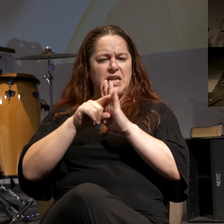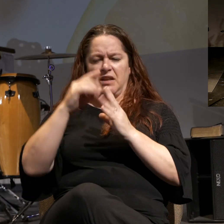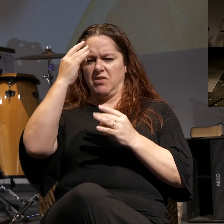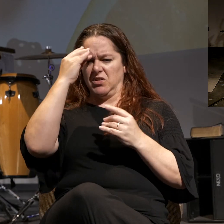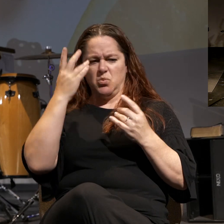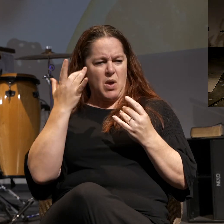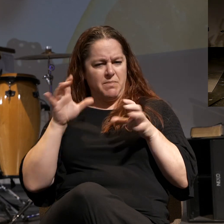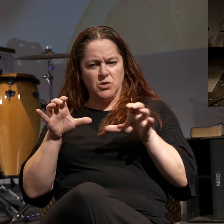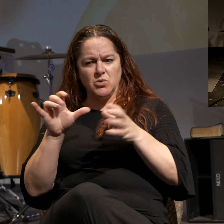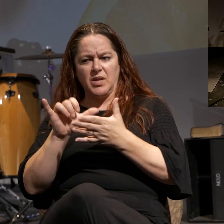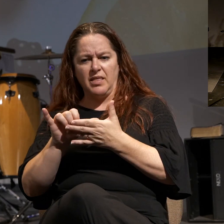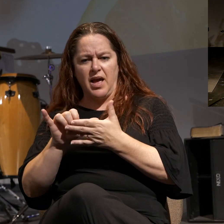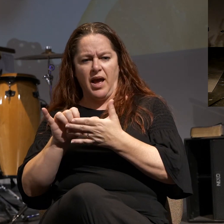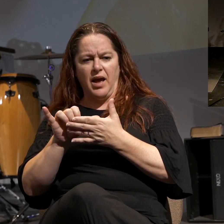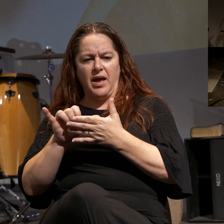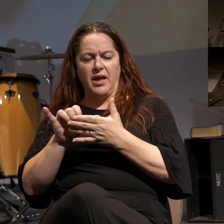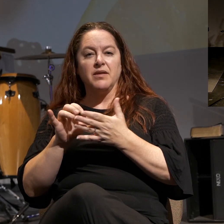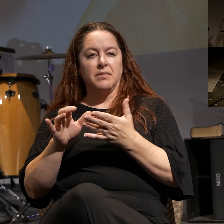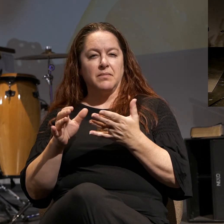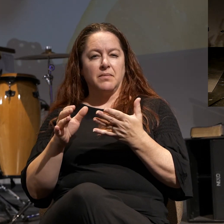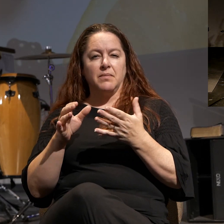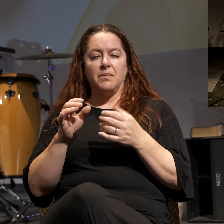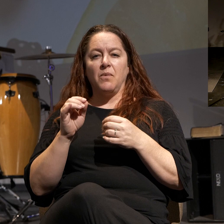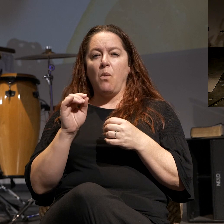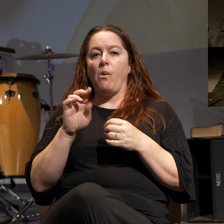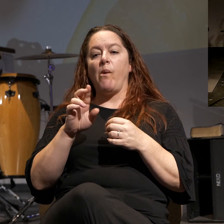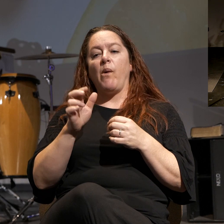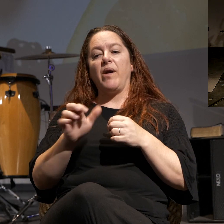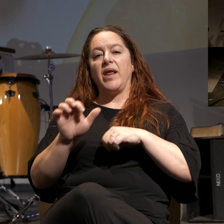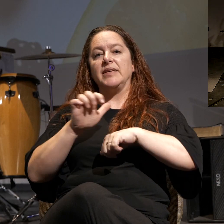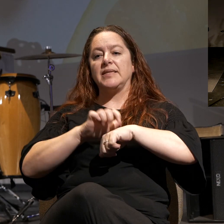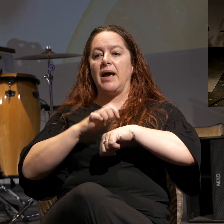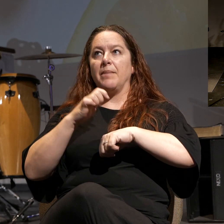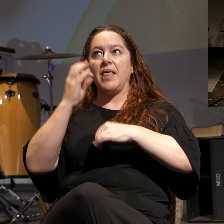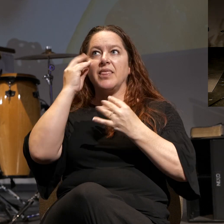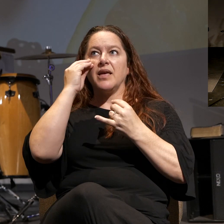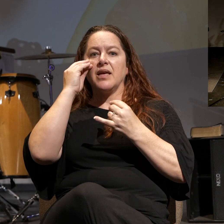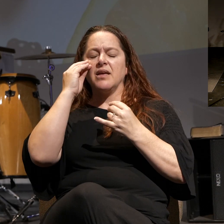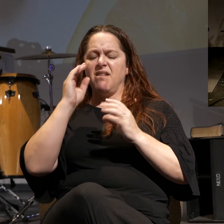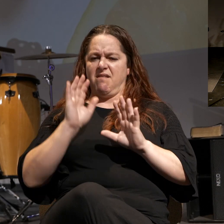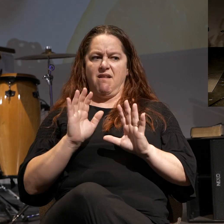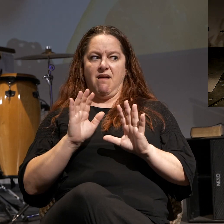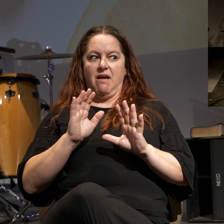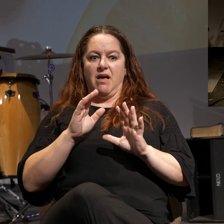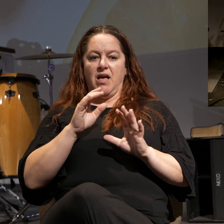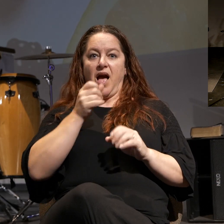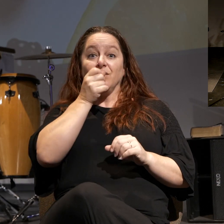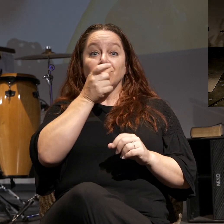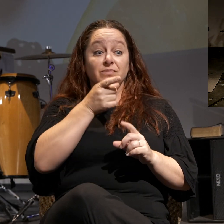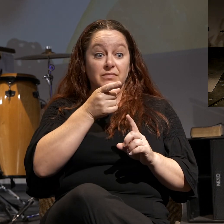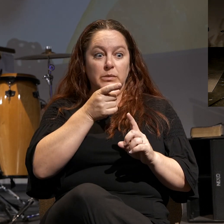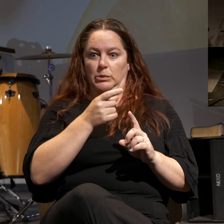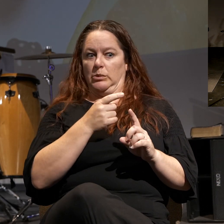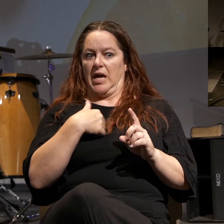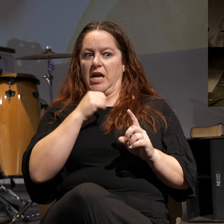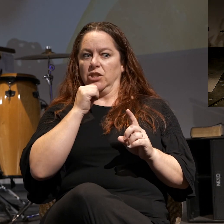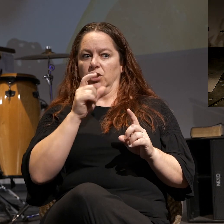Why am I doing that? Or anytime I start thinking, I shouldn't have said those things.